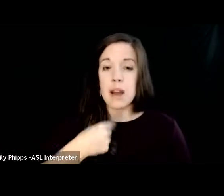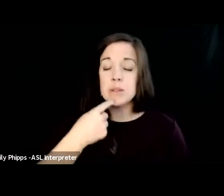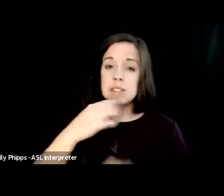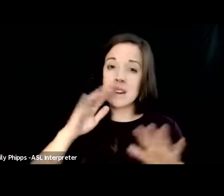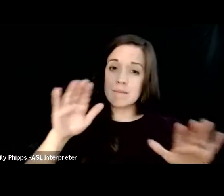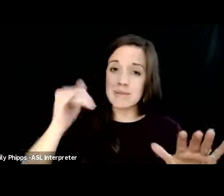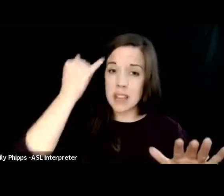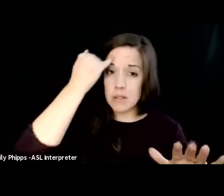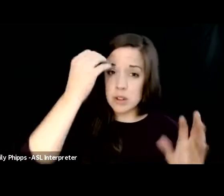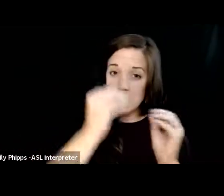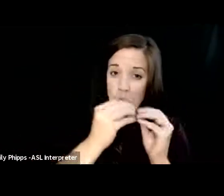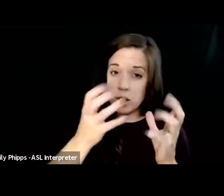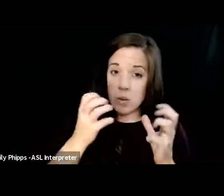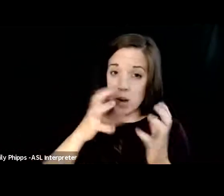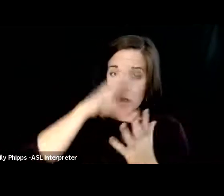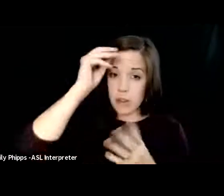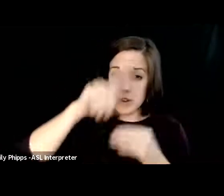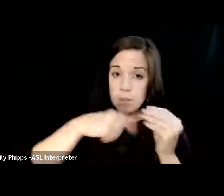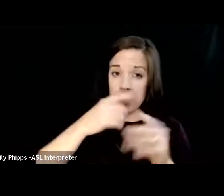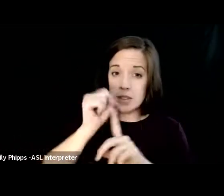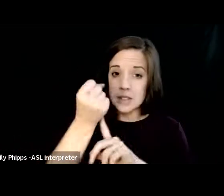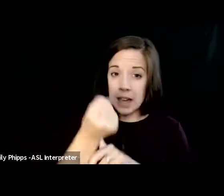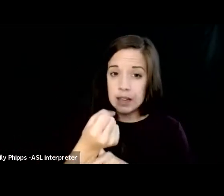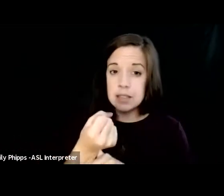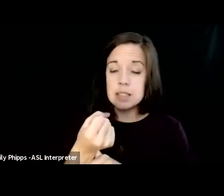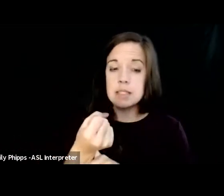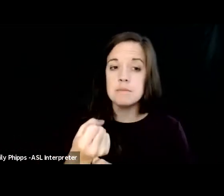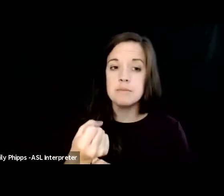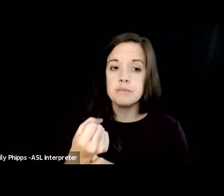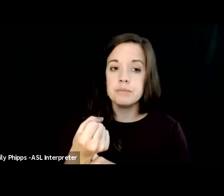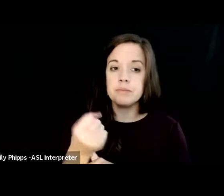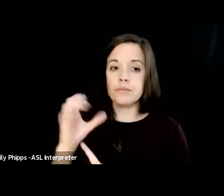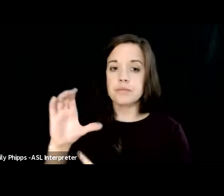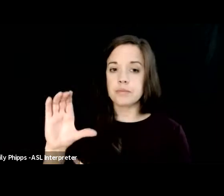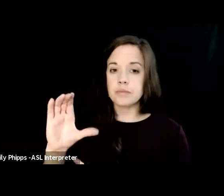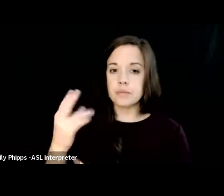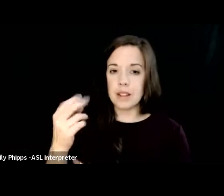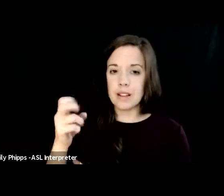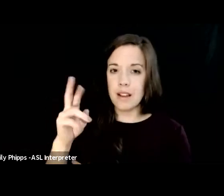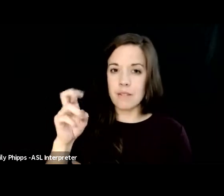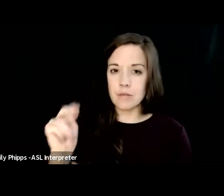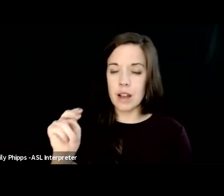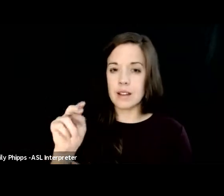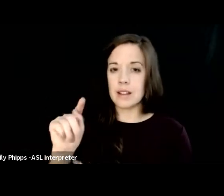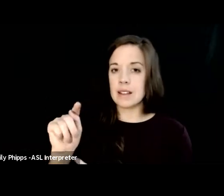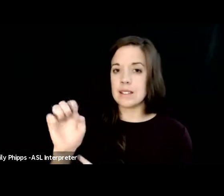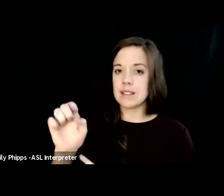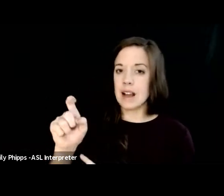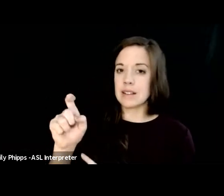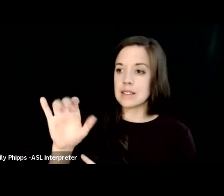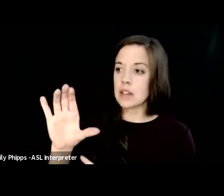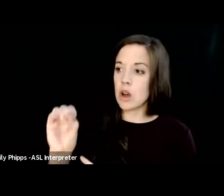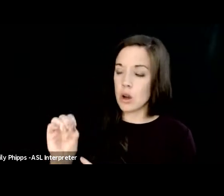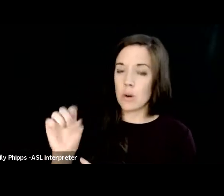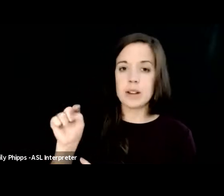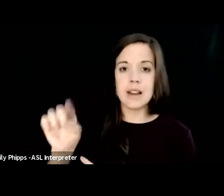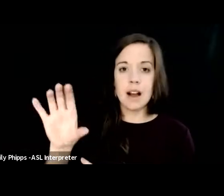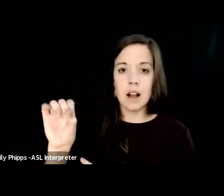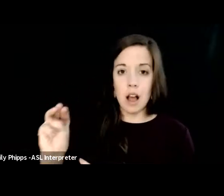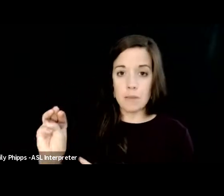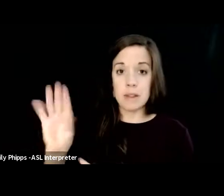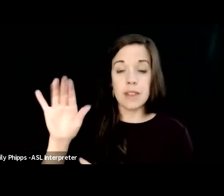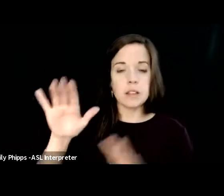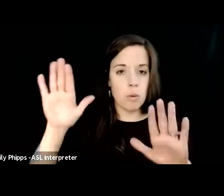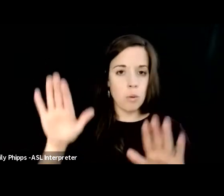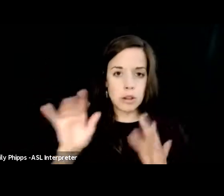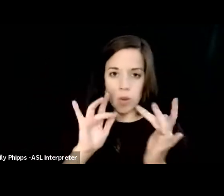is more that you want to learn about this case um chevrontoxico.com is a fantastic website that we have